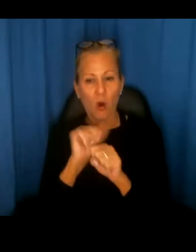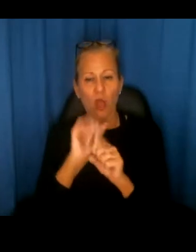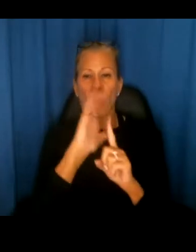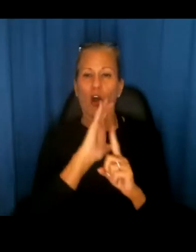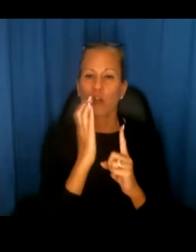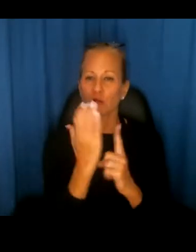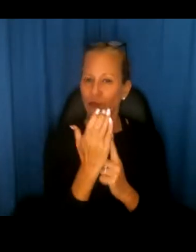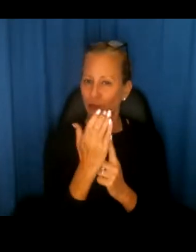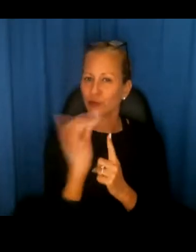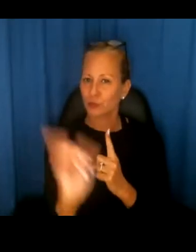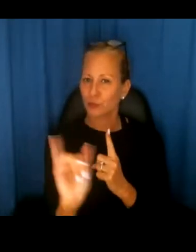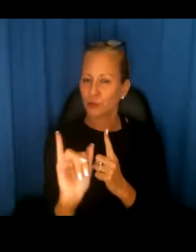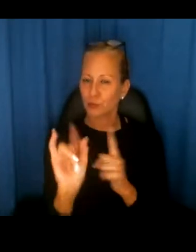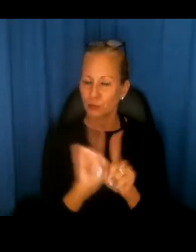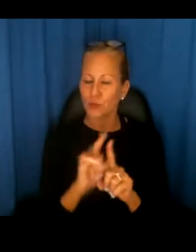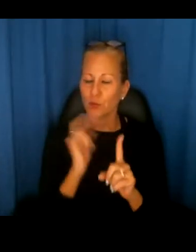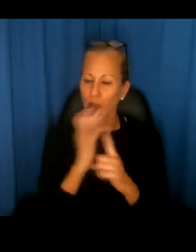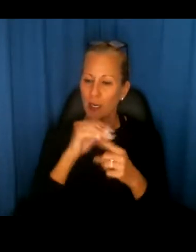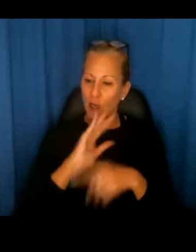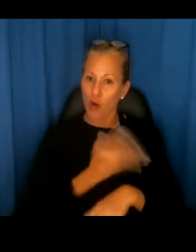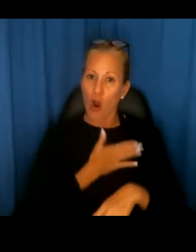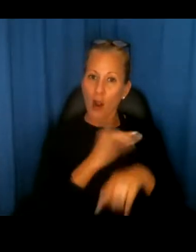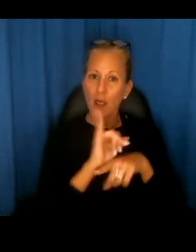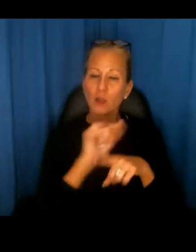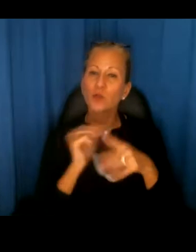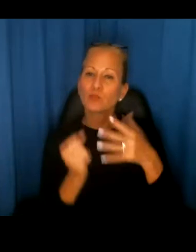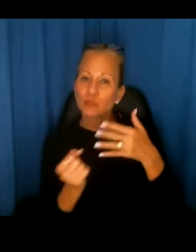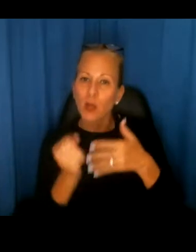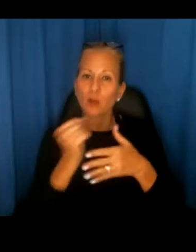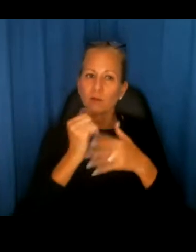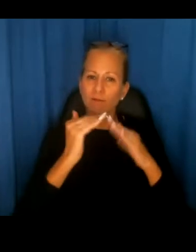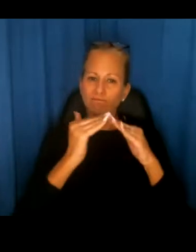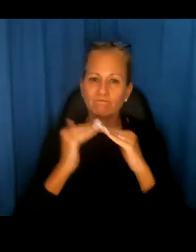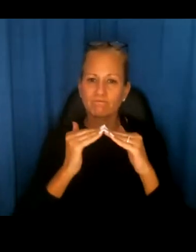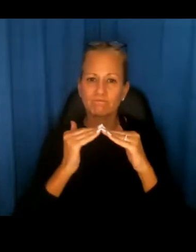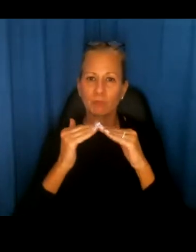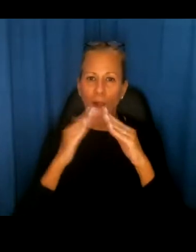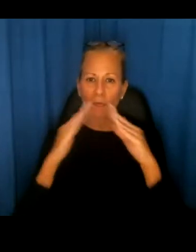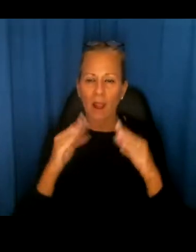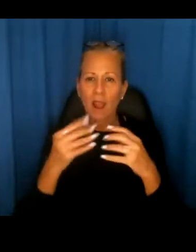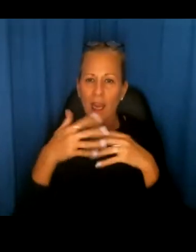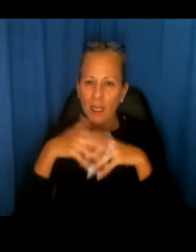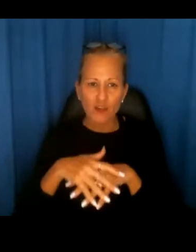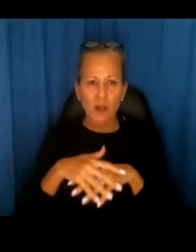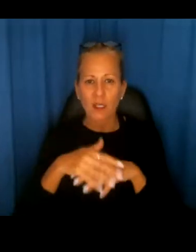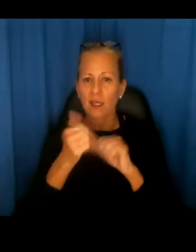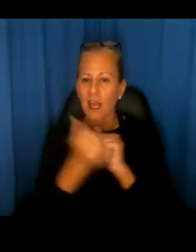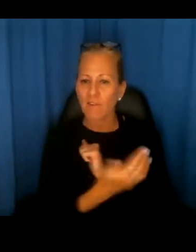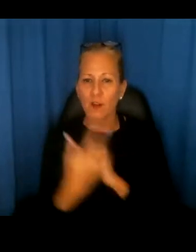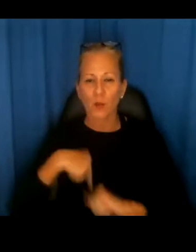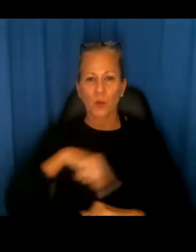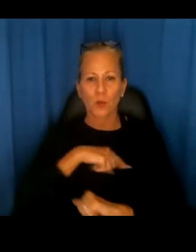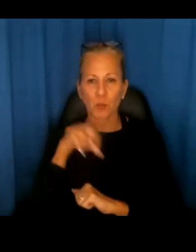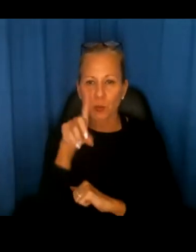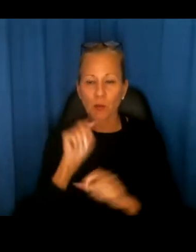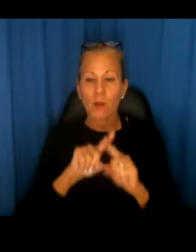in our industry, uh, to prioritize fair housing and to, uh, integrate it into everything that we do. Um, but,